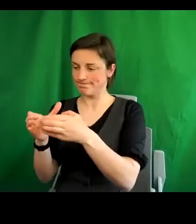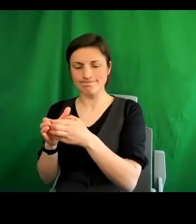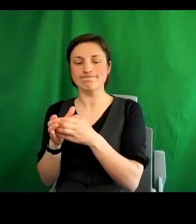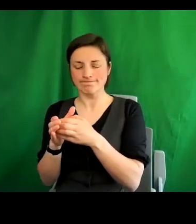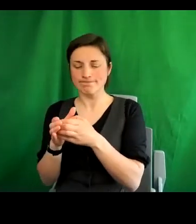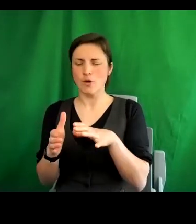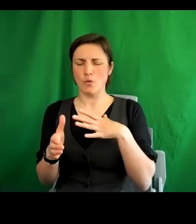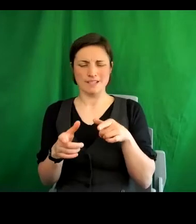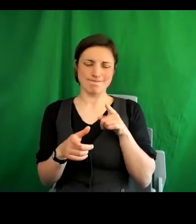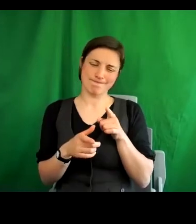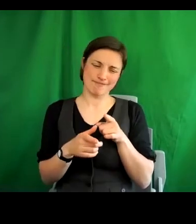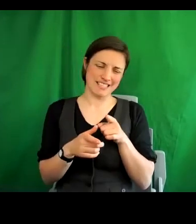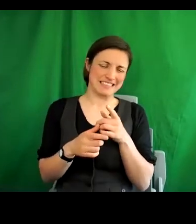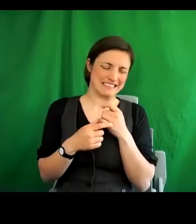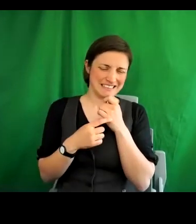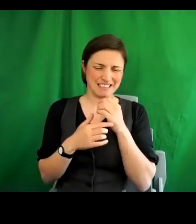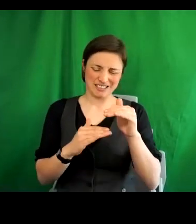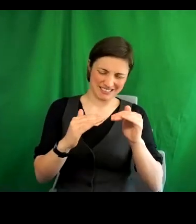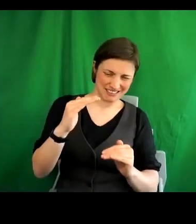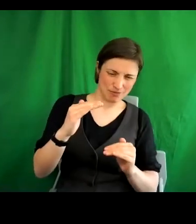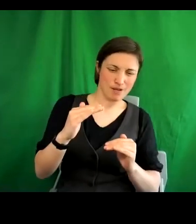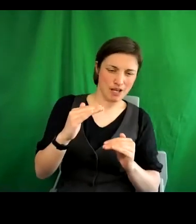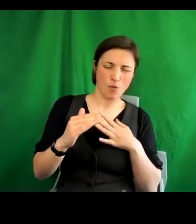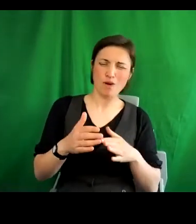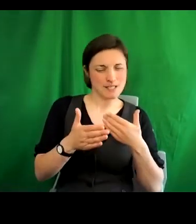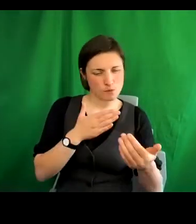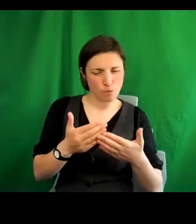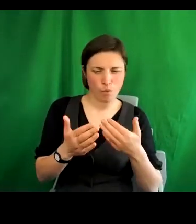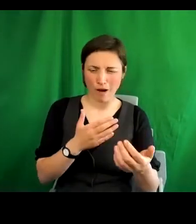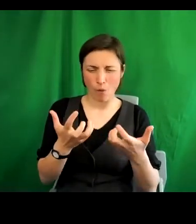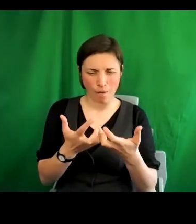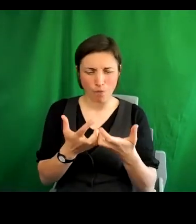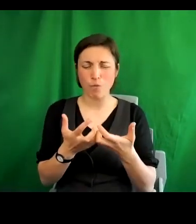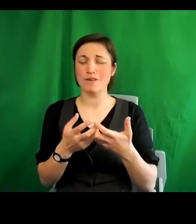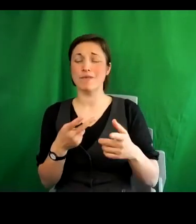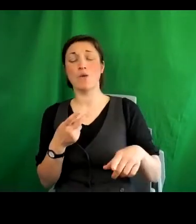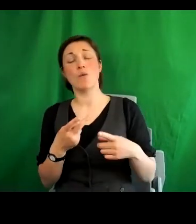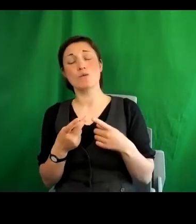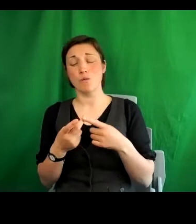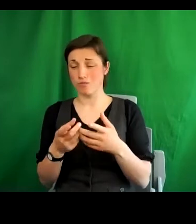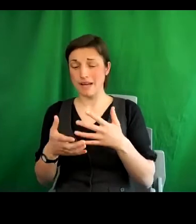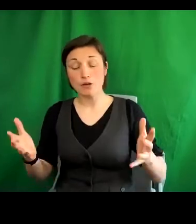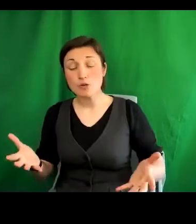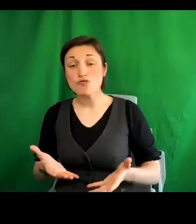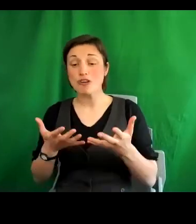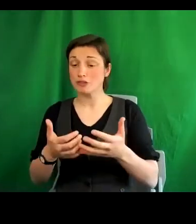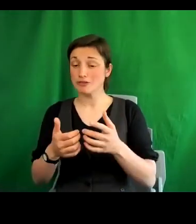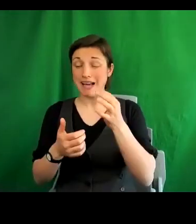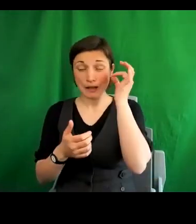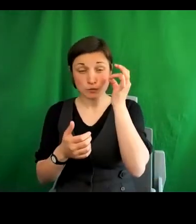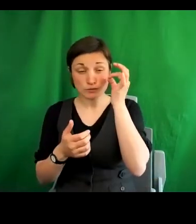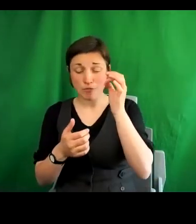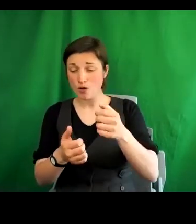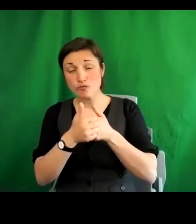where York is underperforming and secondly to encourage and support the council to incorporate human rights thinking